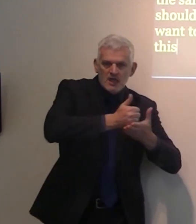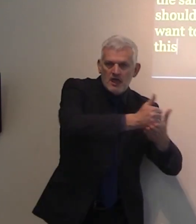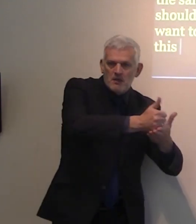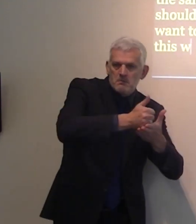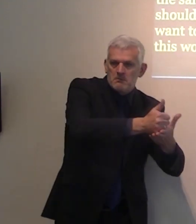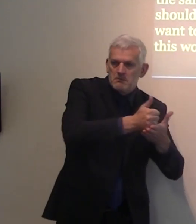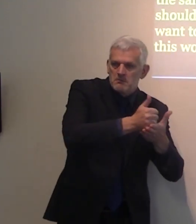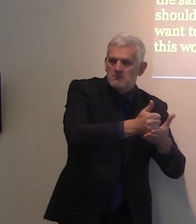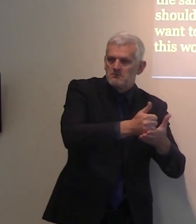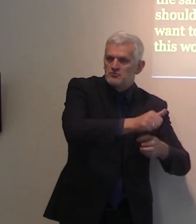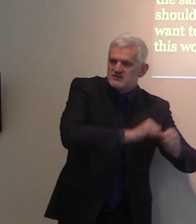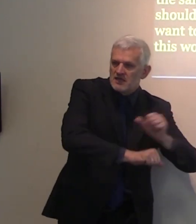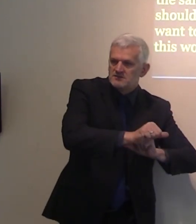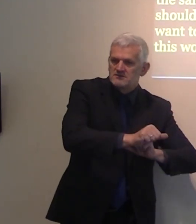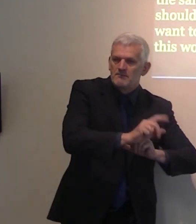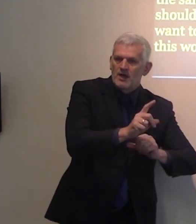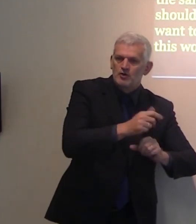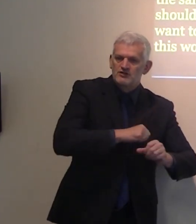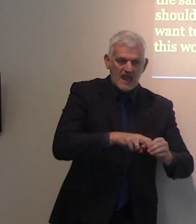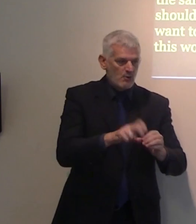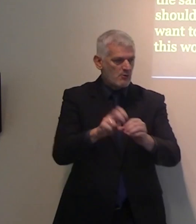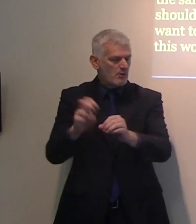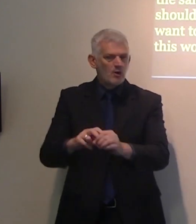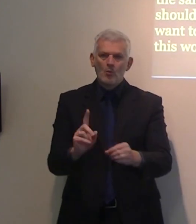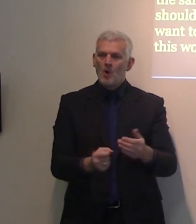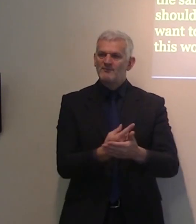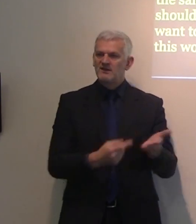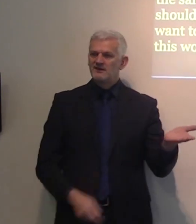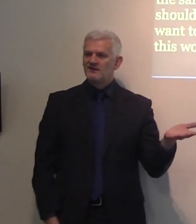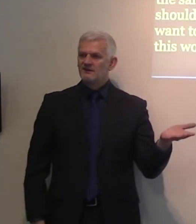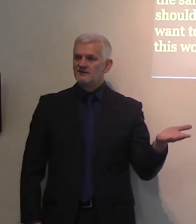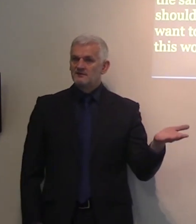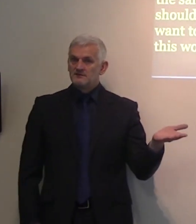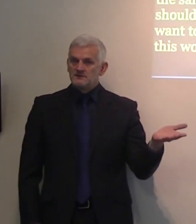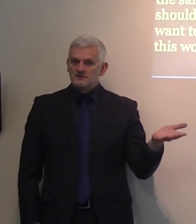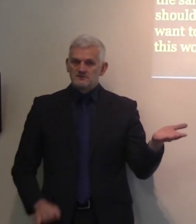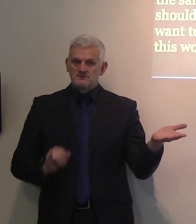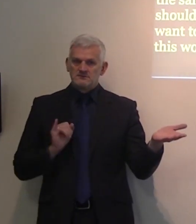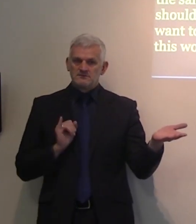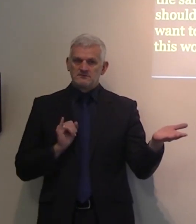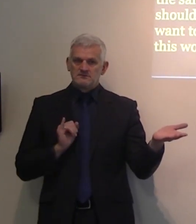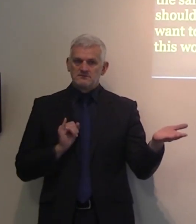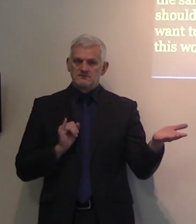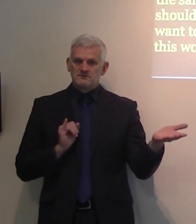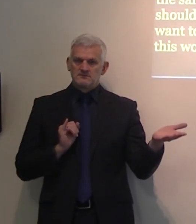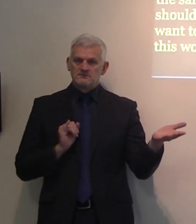The world believes in it or not, the world accepts it or not, the influence of Christianity